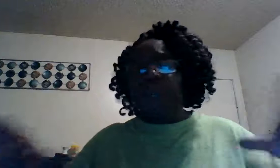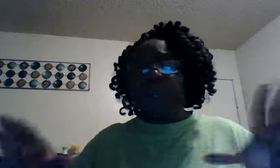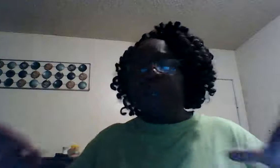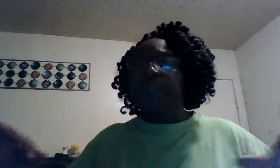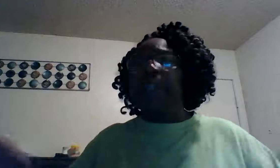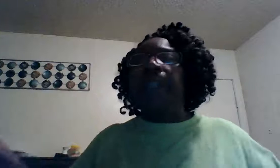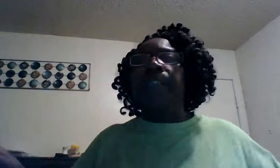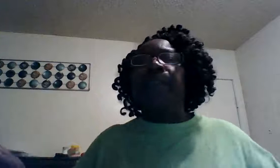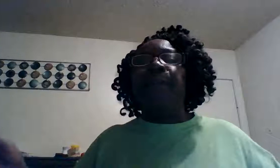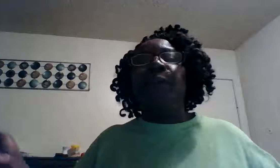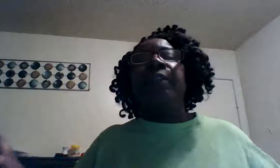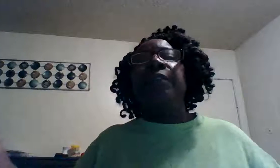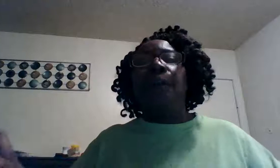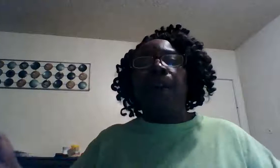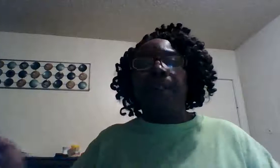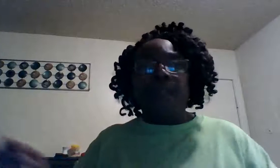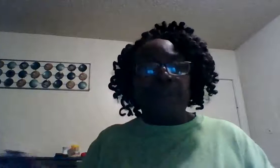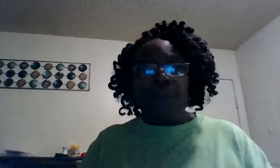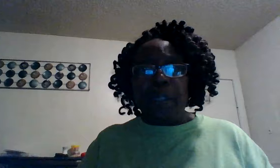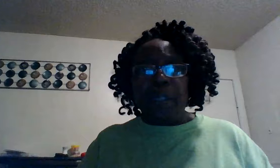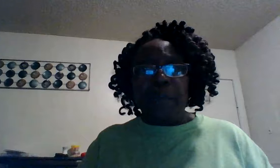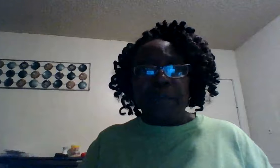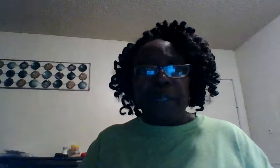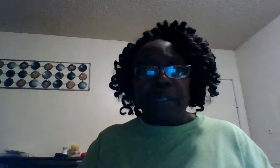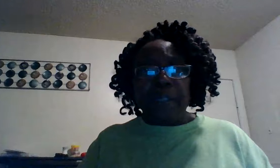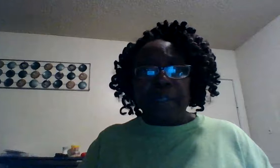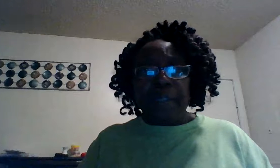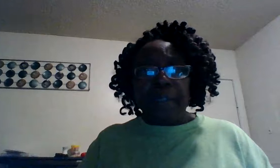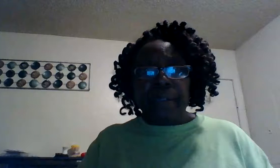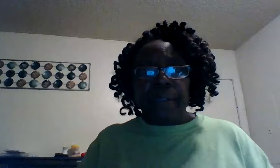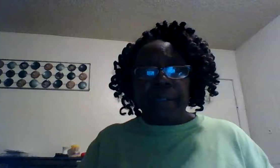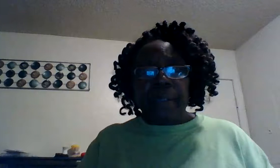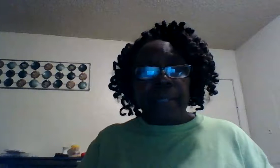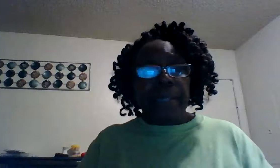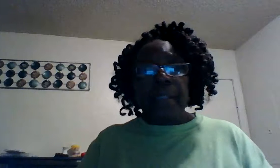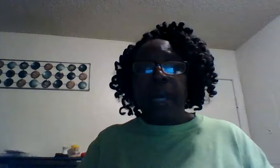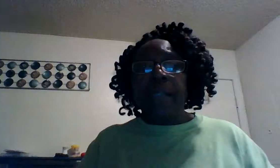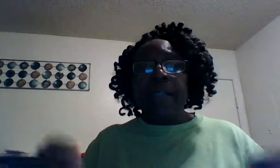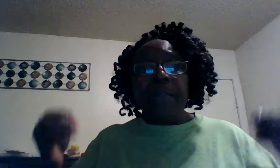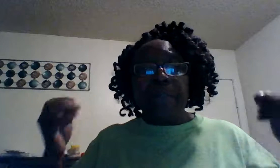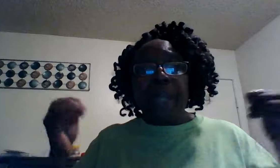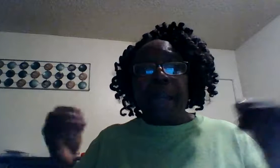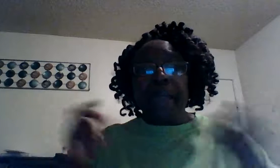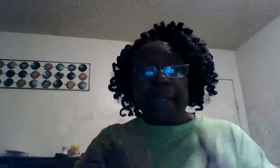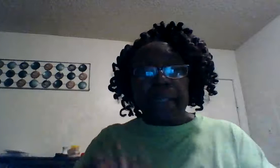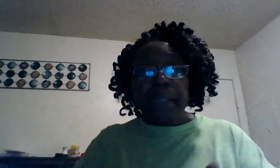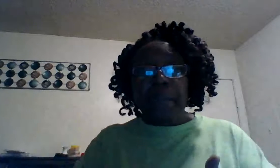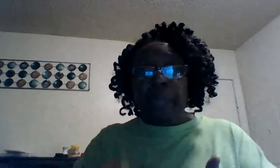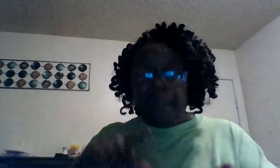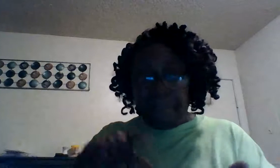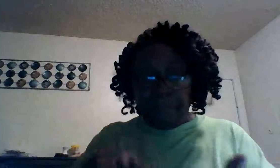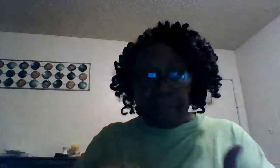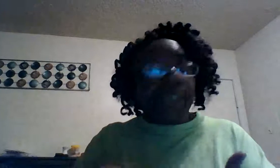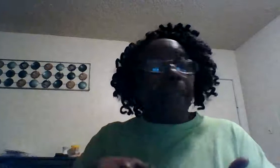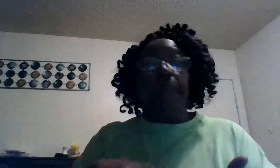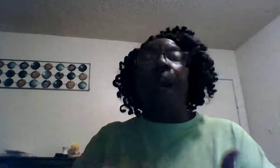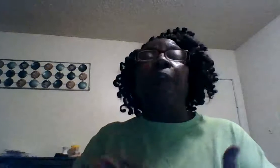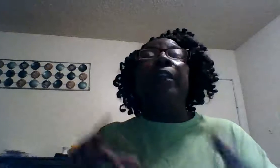what coming against me what dots are going against me God keep me anchored in him falling